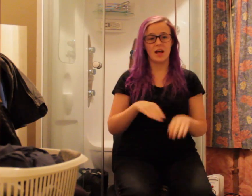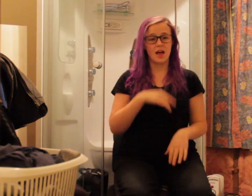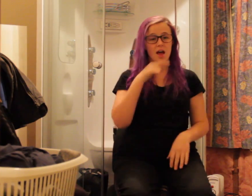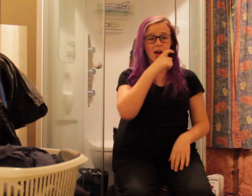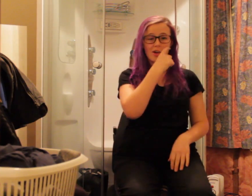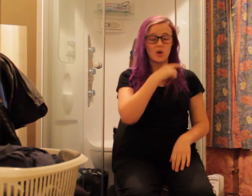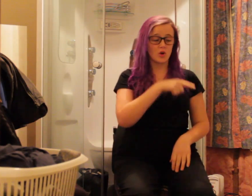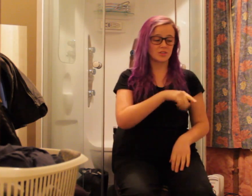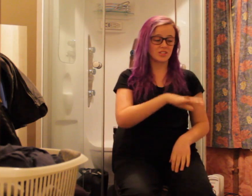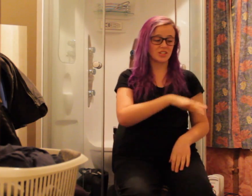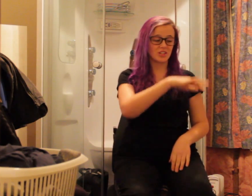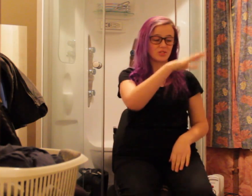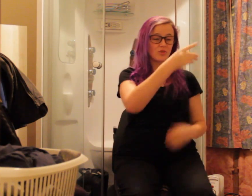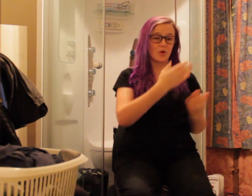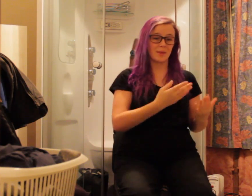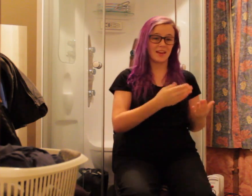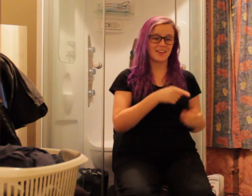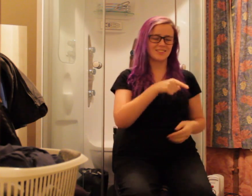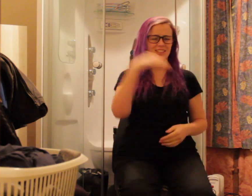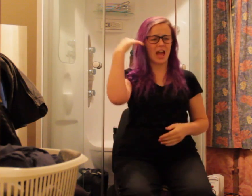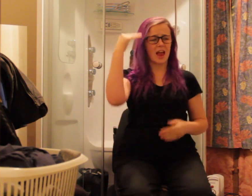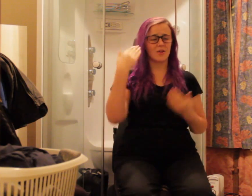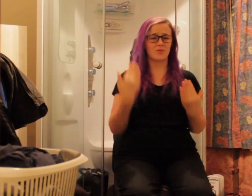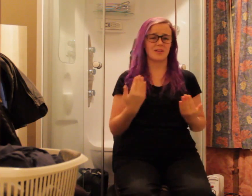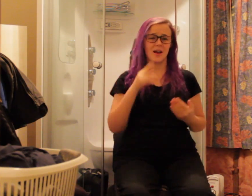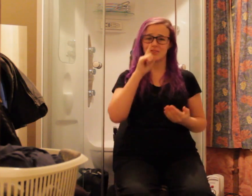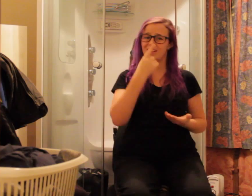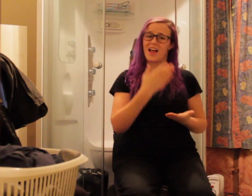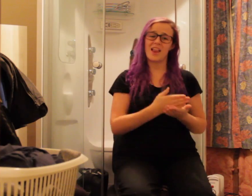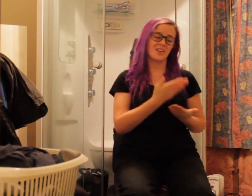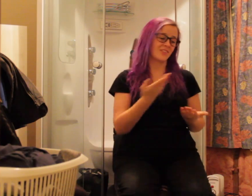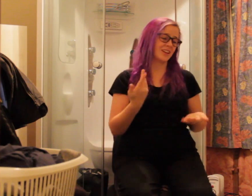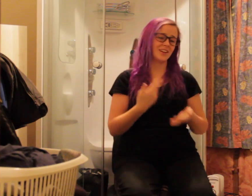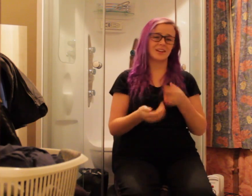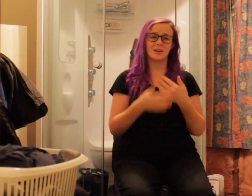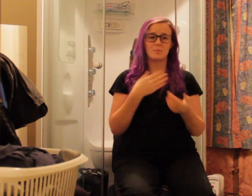My little girl grew up in here, she's far too grown up to live here anymore.